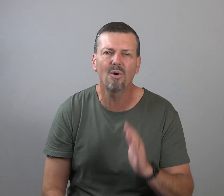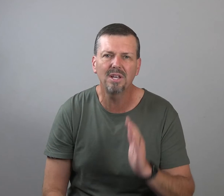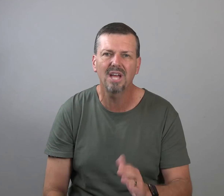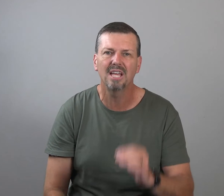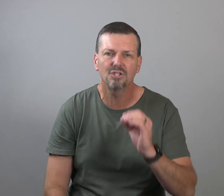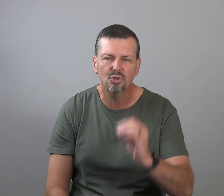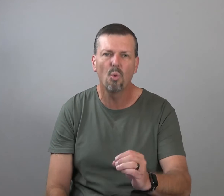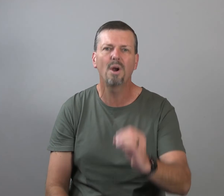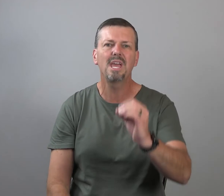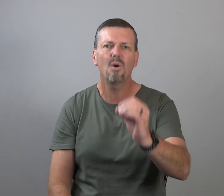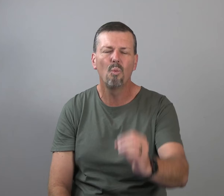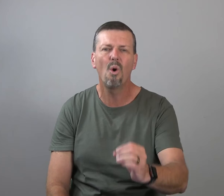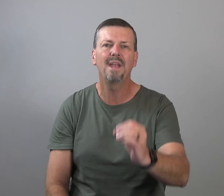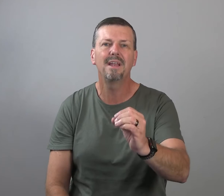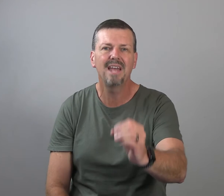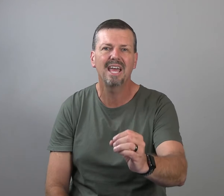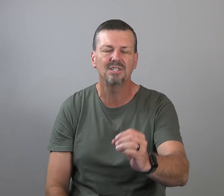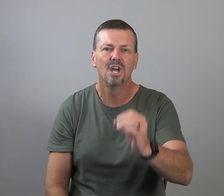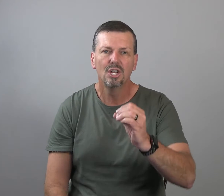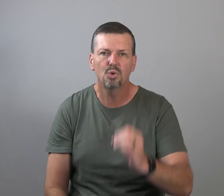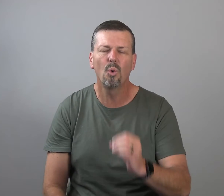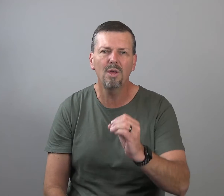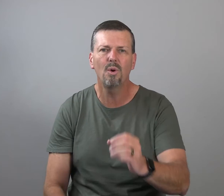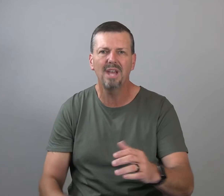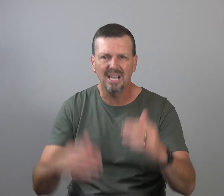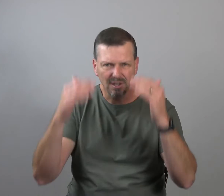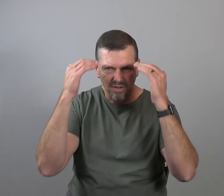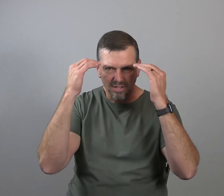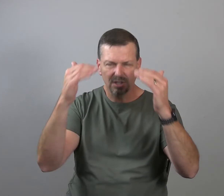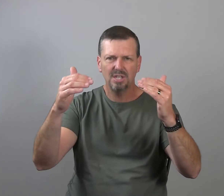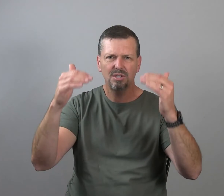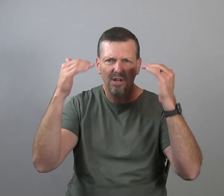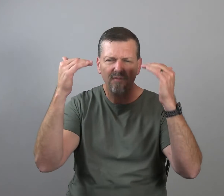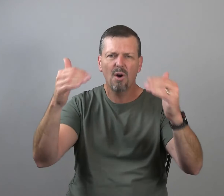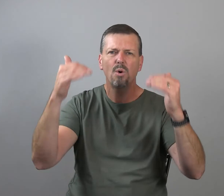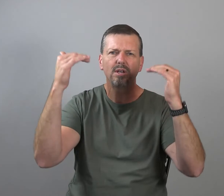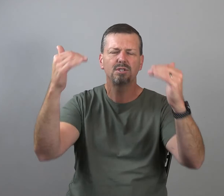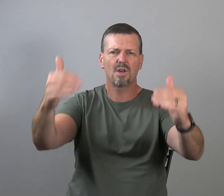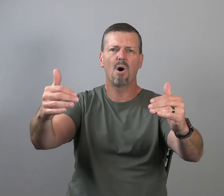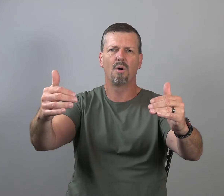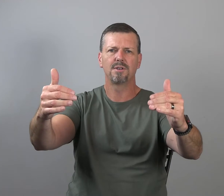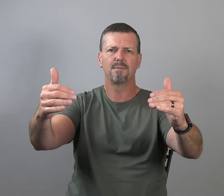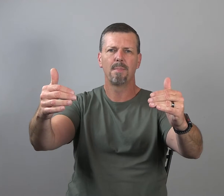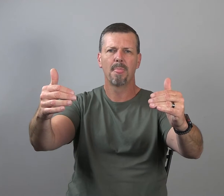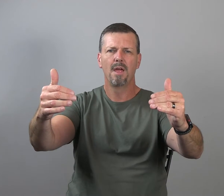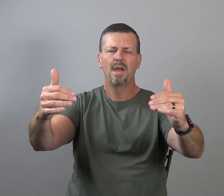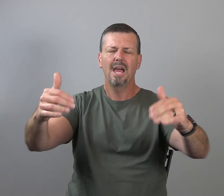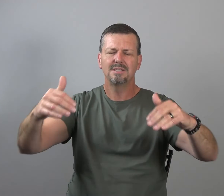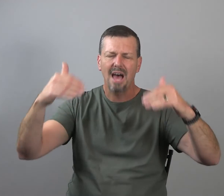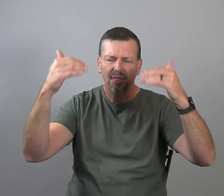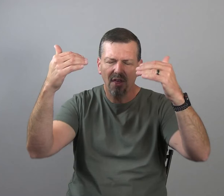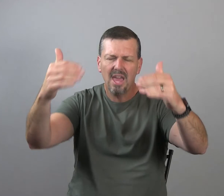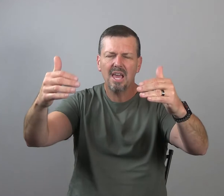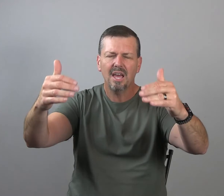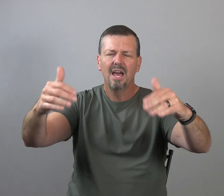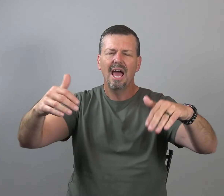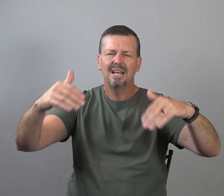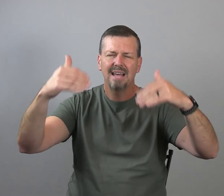literally takes 21 days. 21 days of consistent focused thought as I think, as